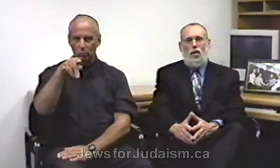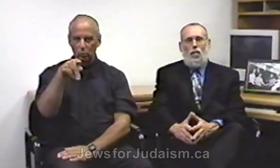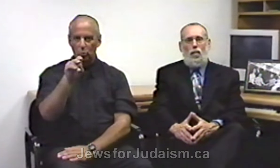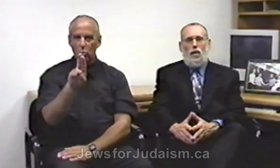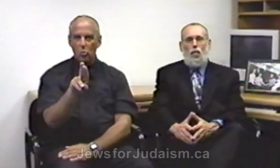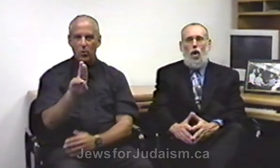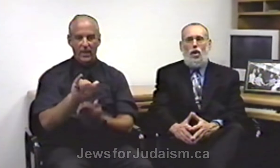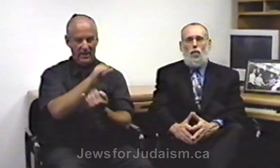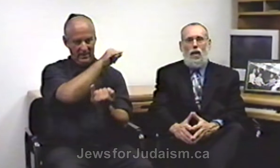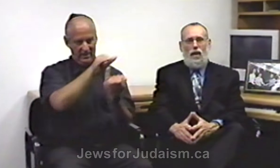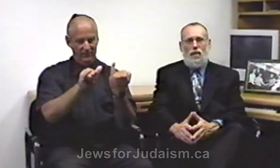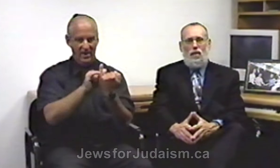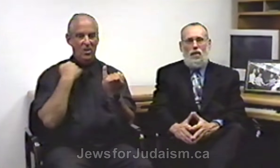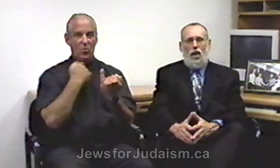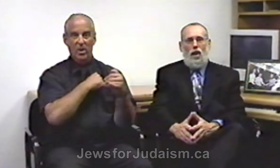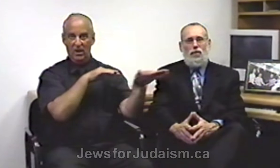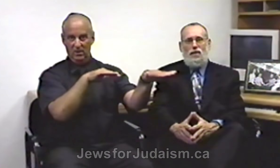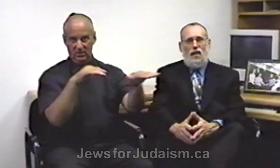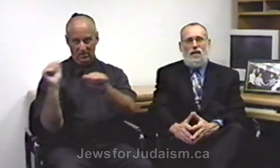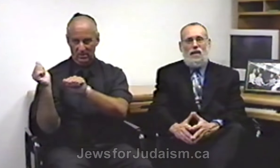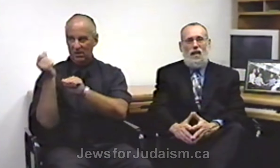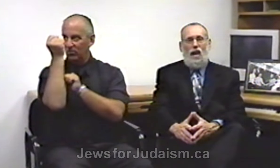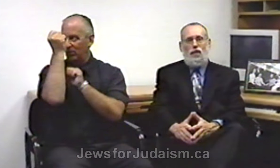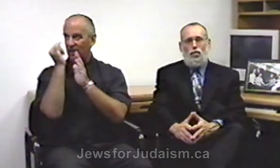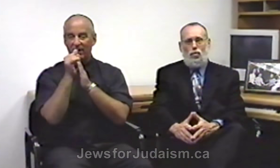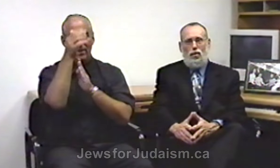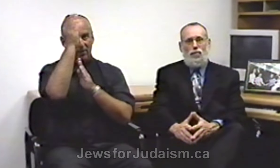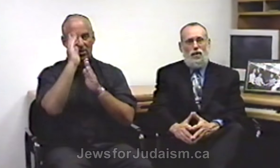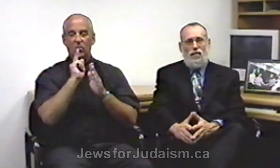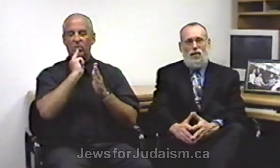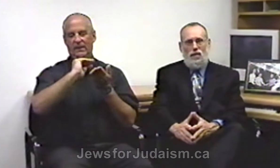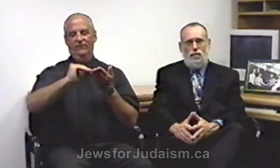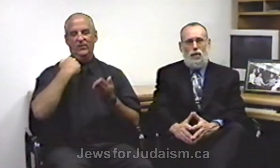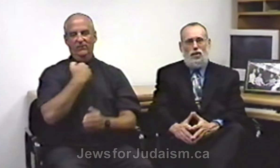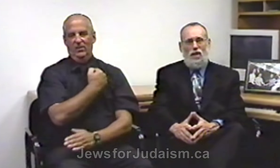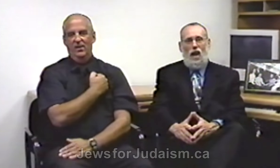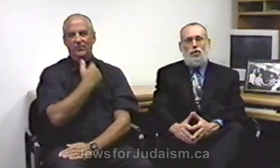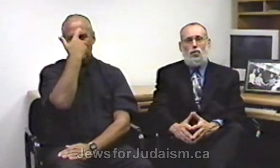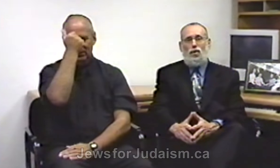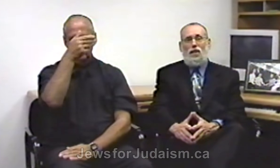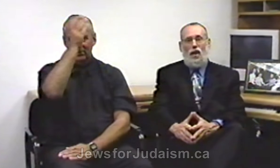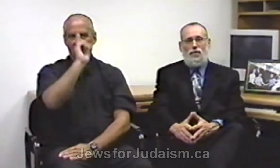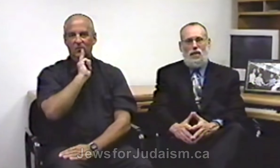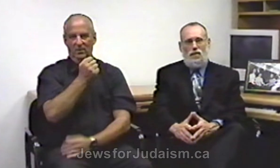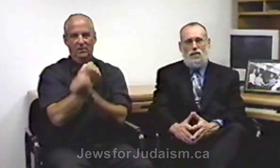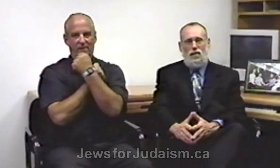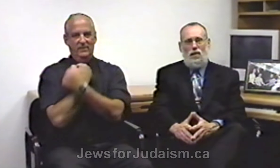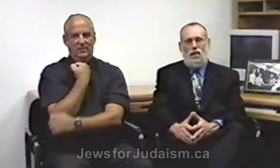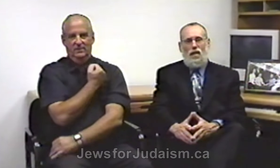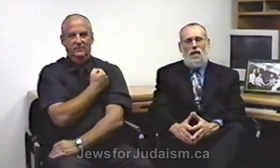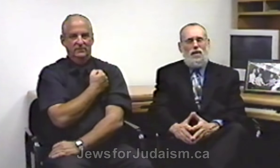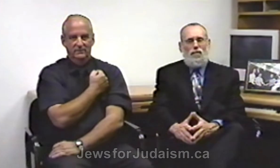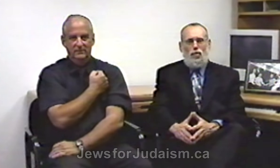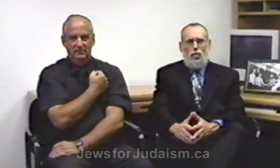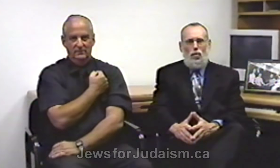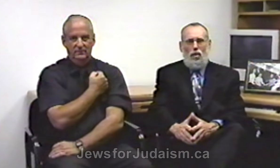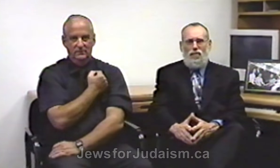we walk away understanding that God has truly forgiven us, because God truly loves us. The view of